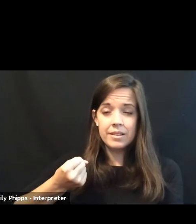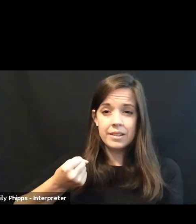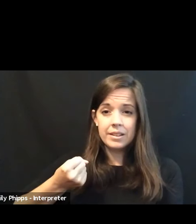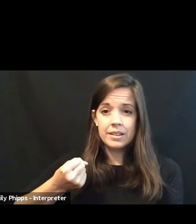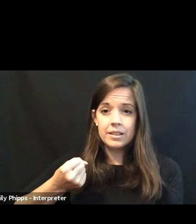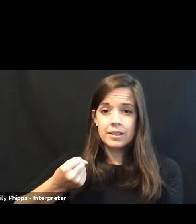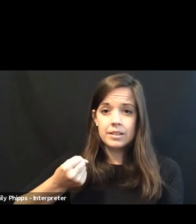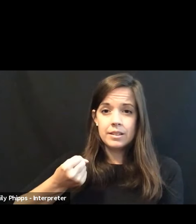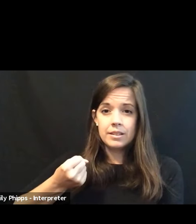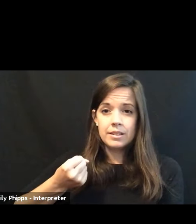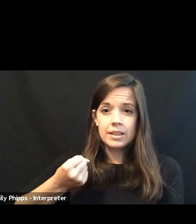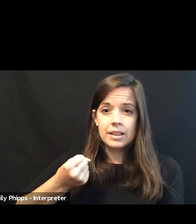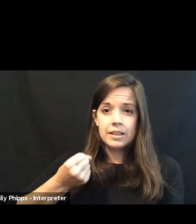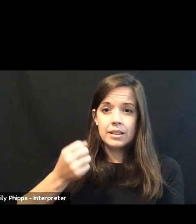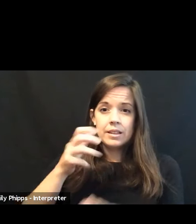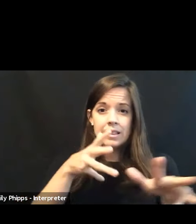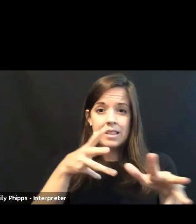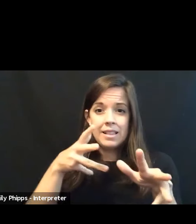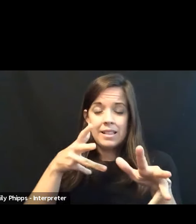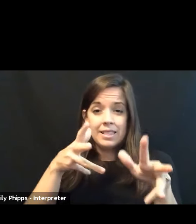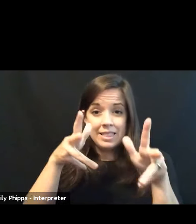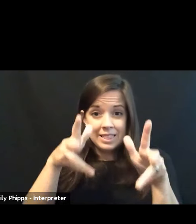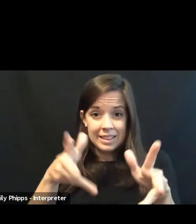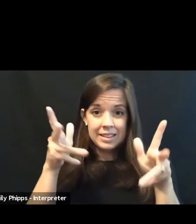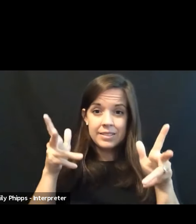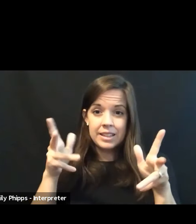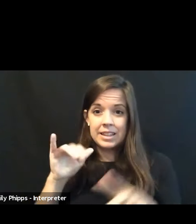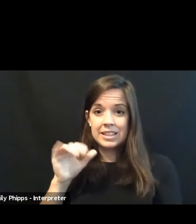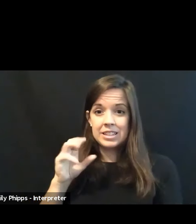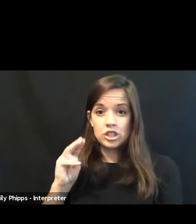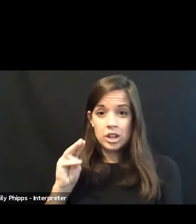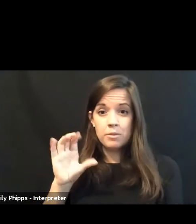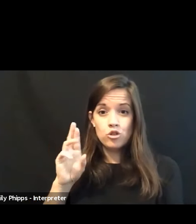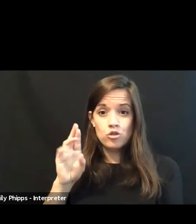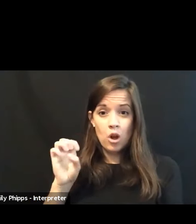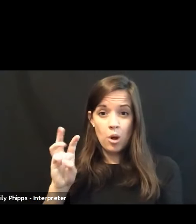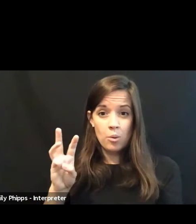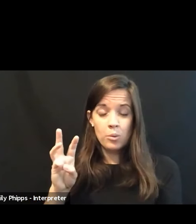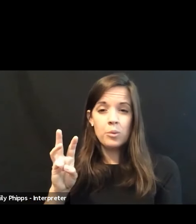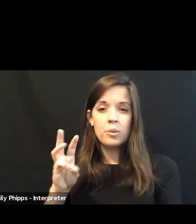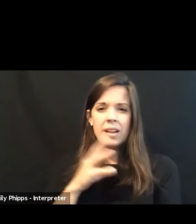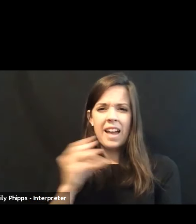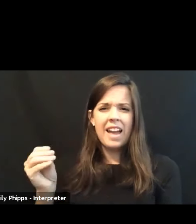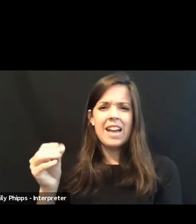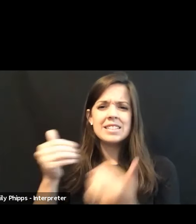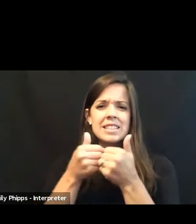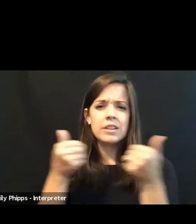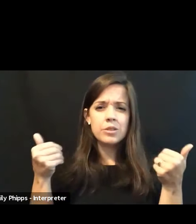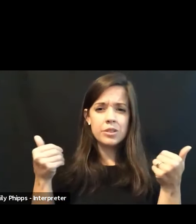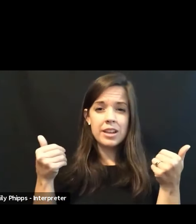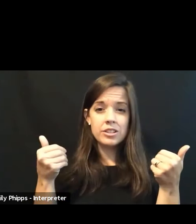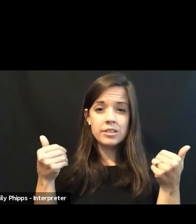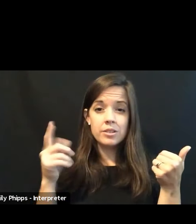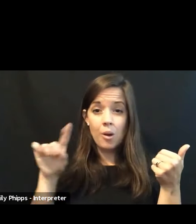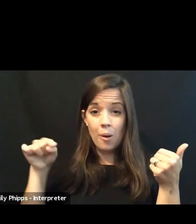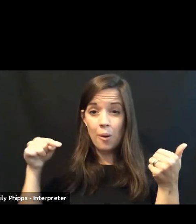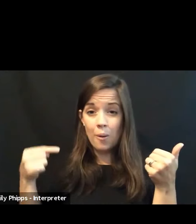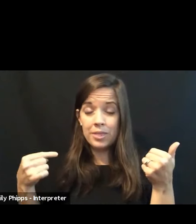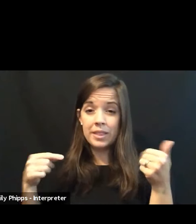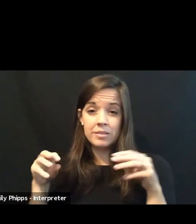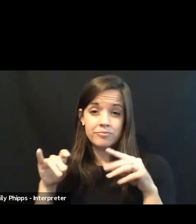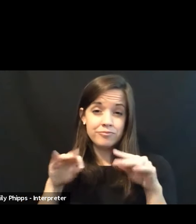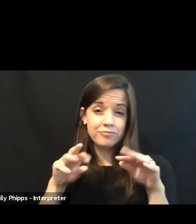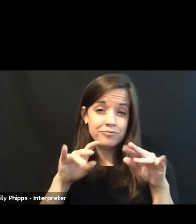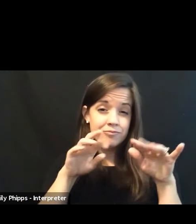leaving Jim Crow and segregation only to go to a place where Jim Crow